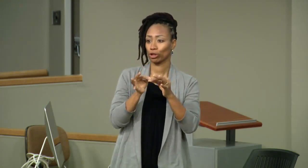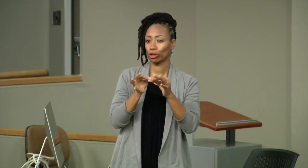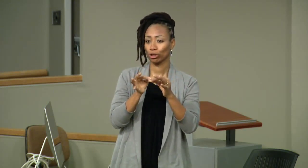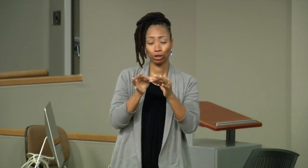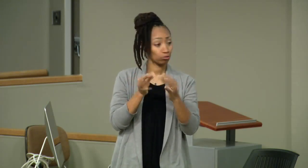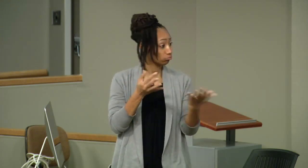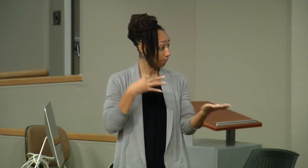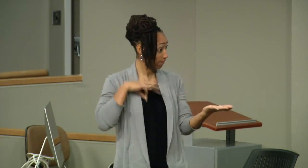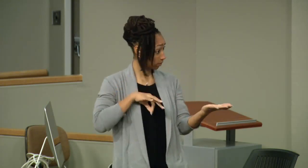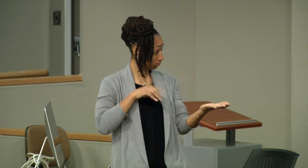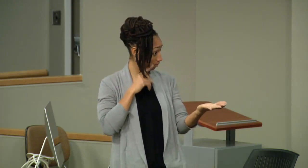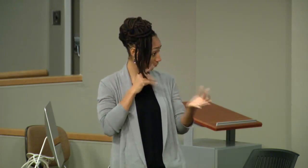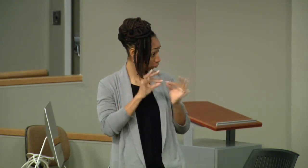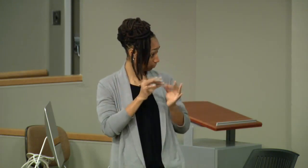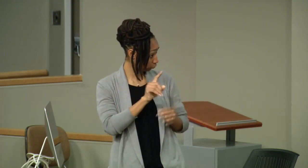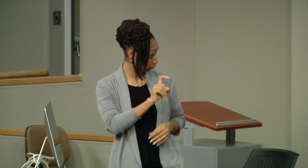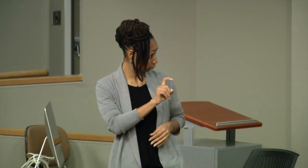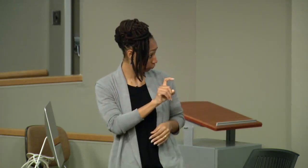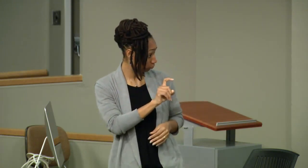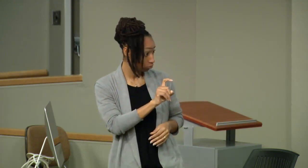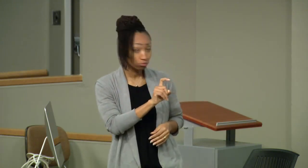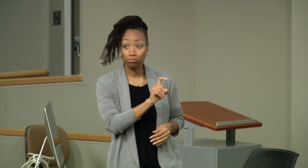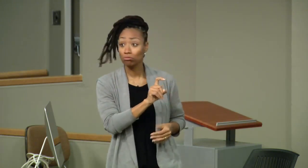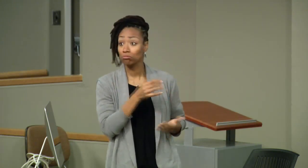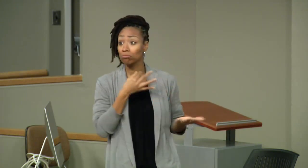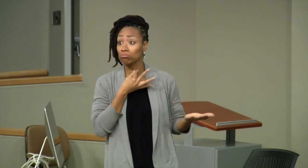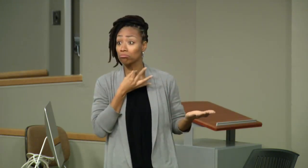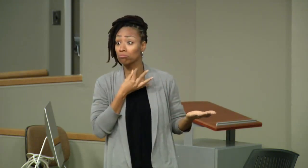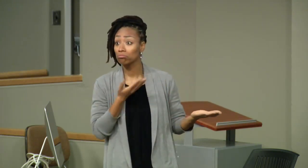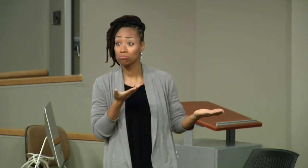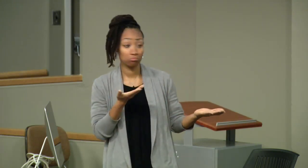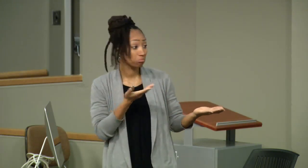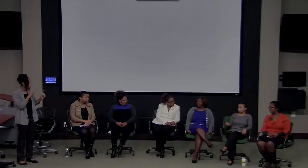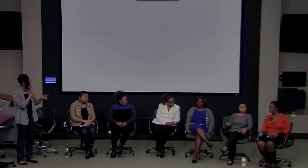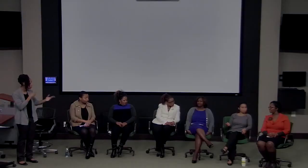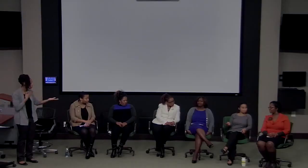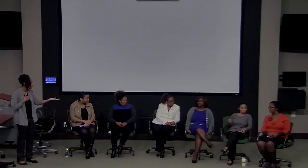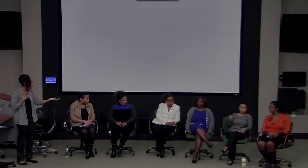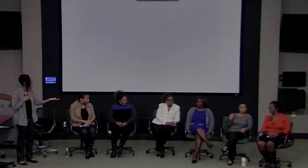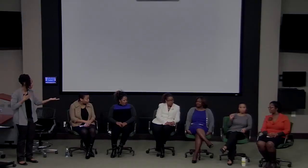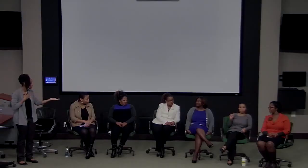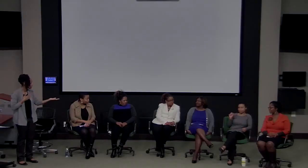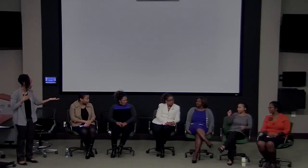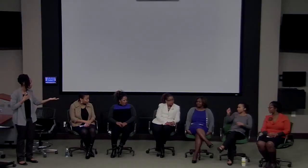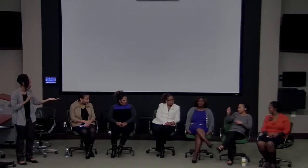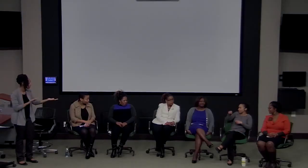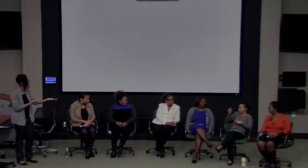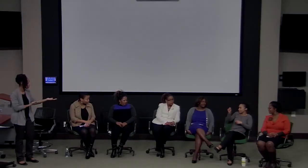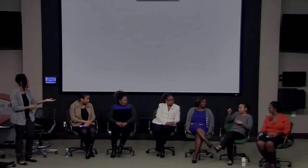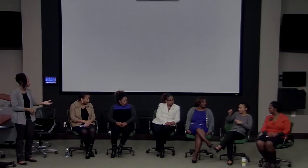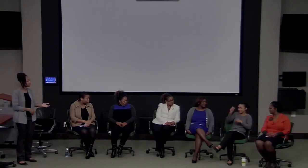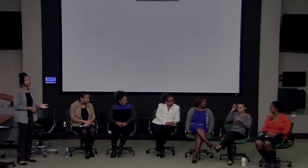we're going to talk a bit more about just the deaf interpreter. Do you see that there would be a benefit for deaf interpreters?